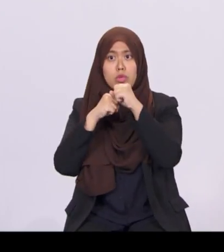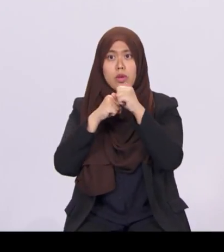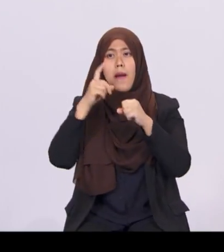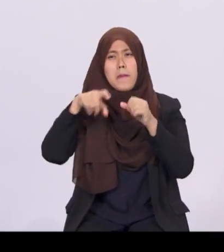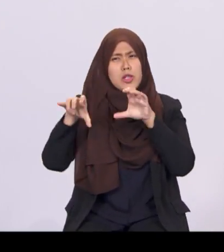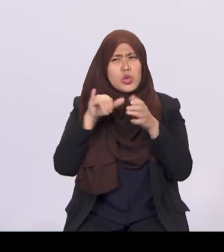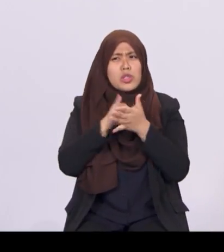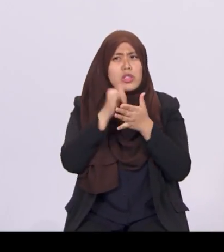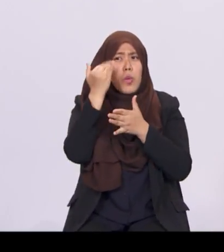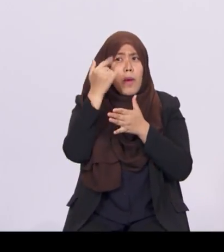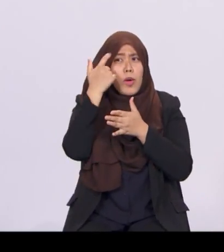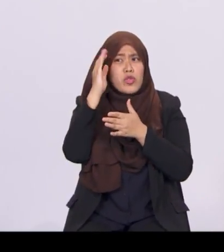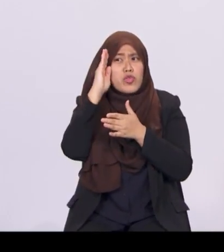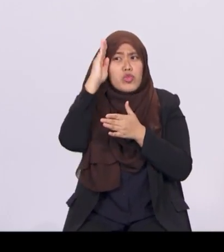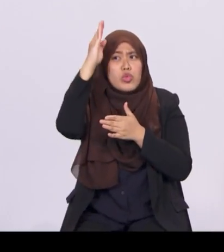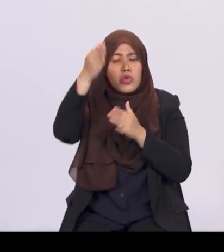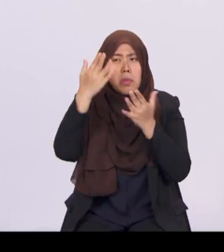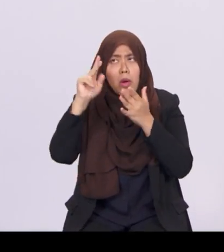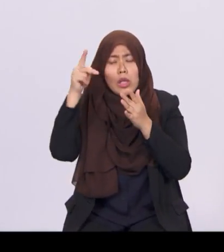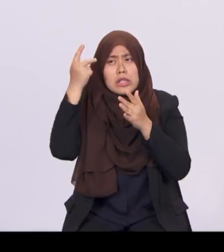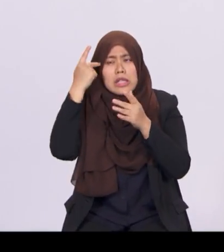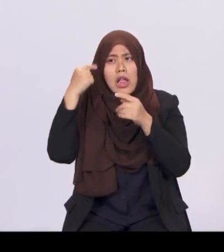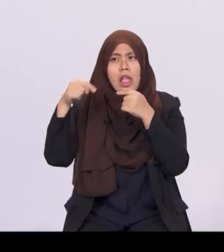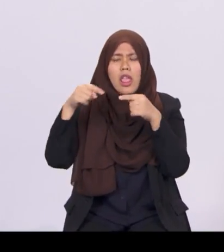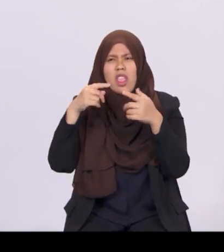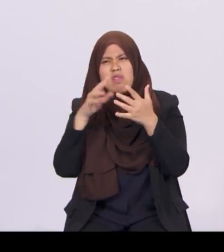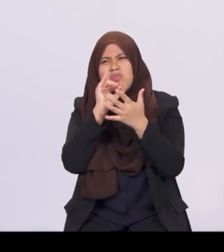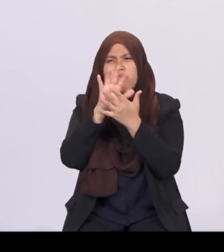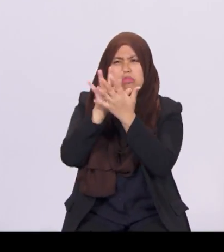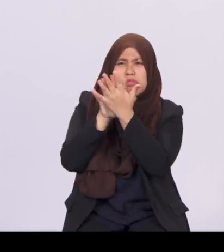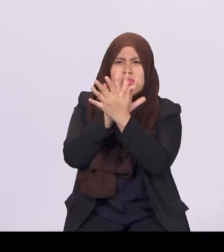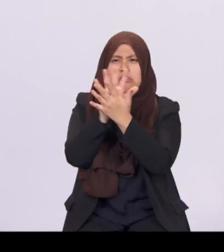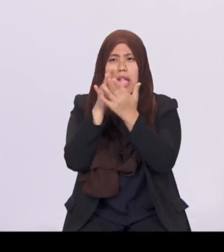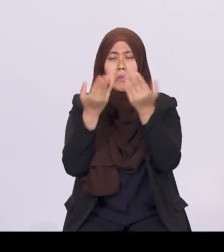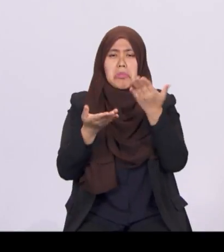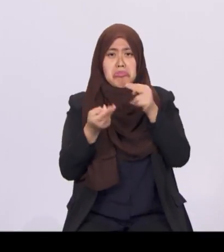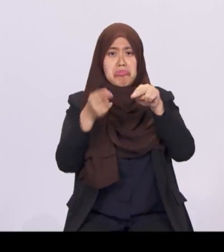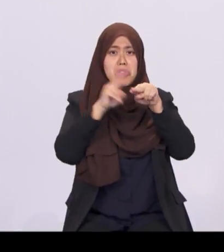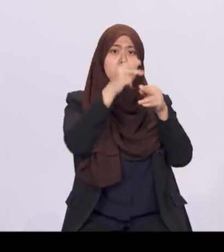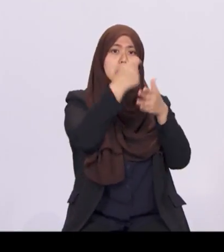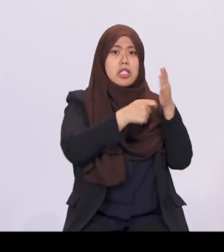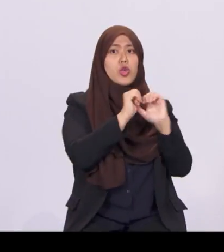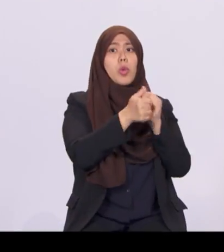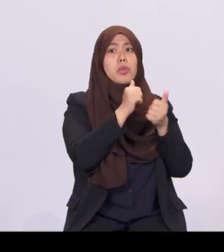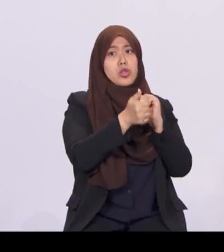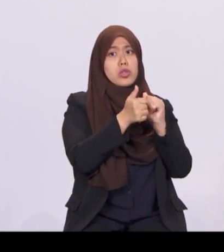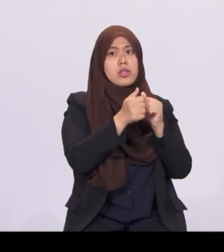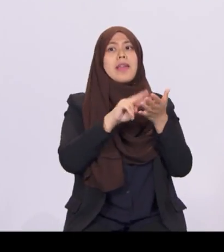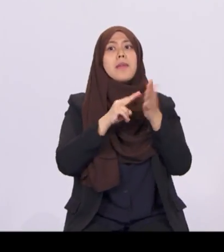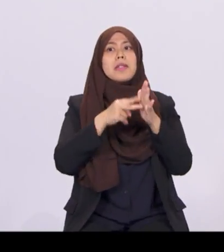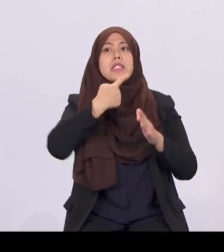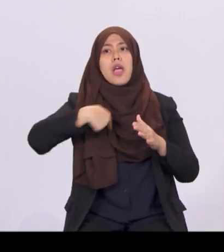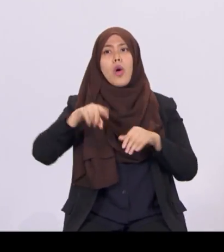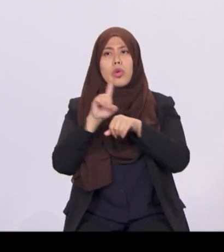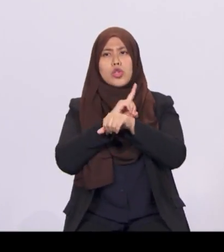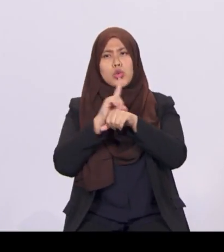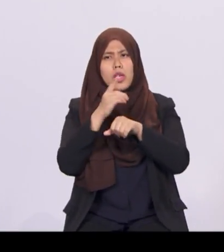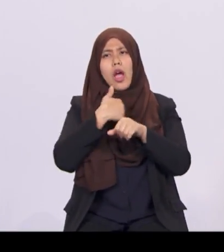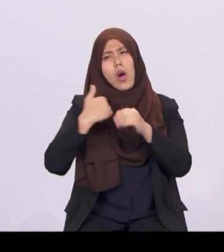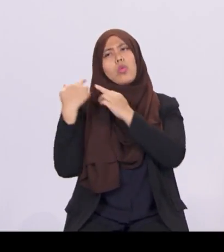uncertainty and increasing tax competition. It is therefore our duty and responsibility to plan